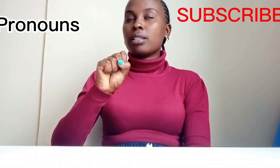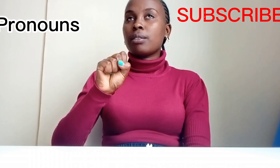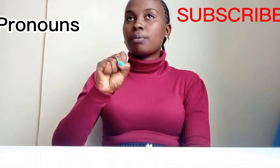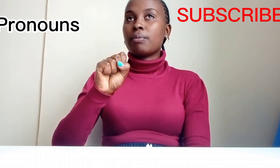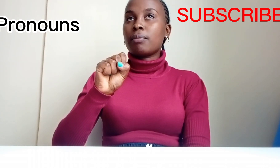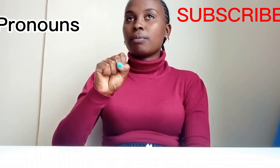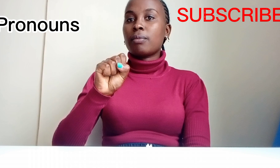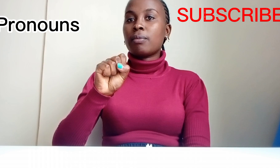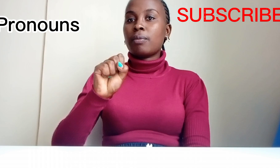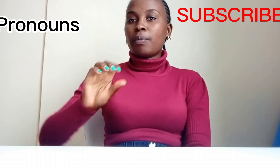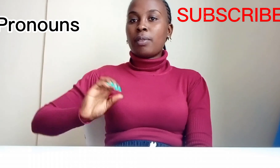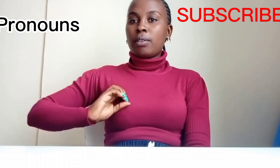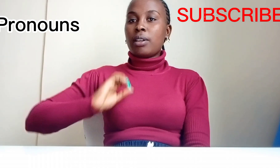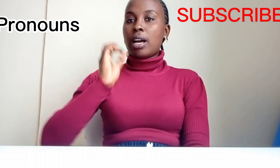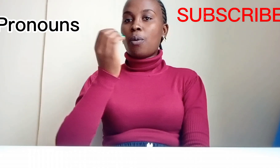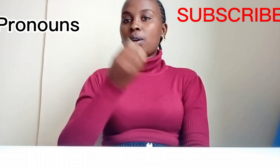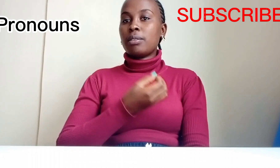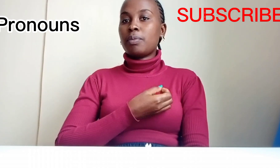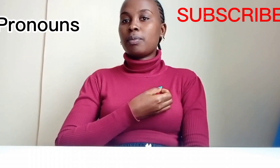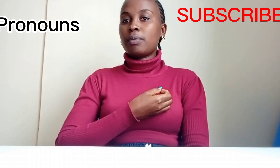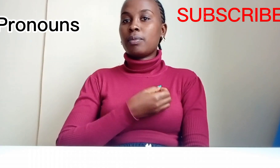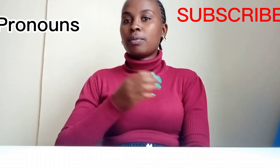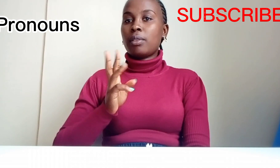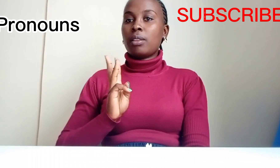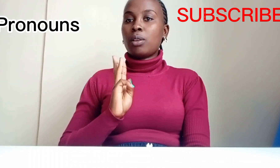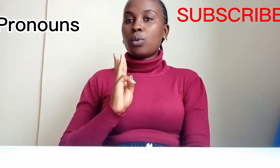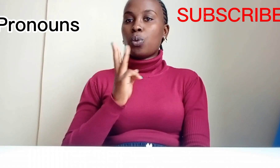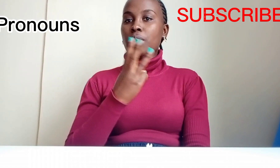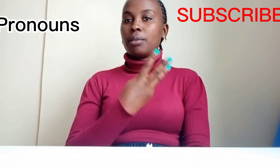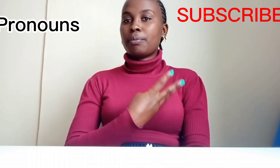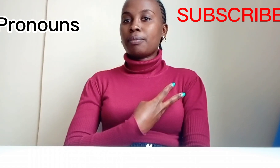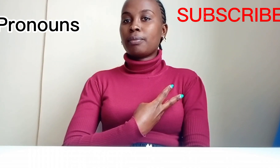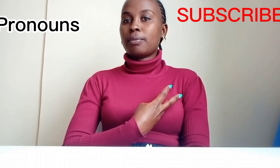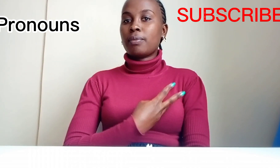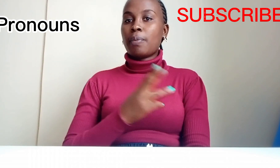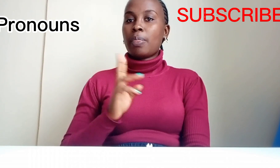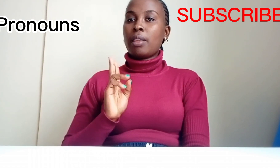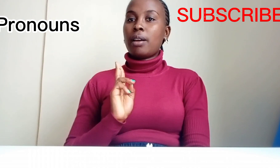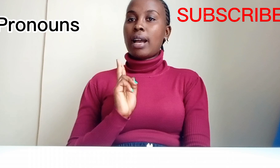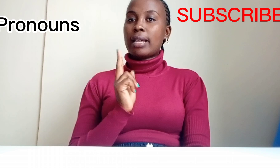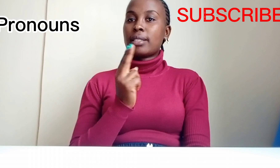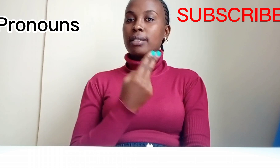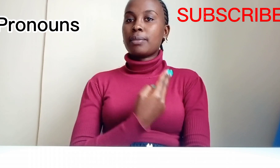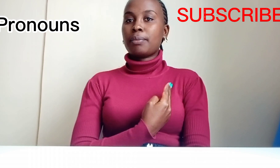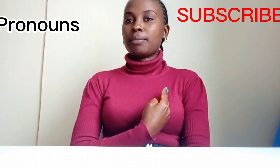our, our, we, we, us, us, it,